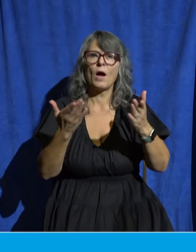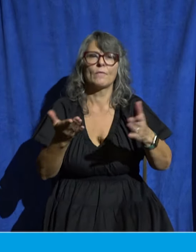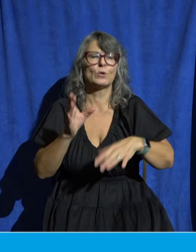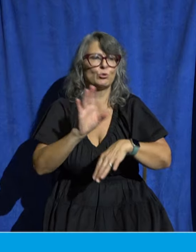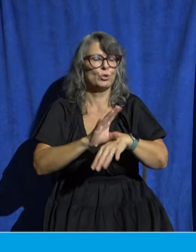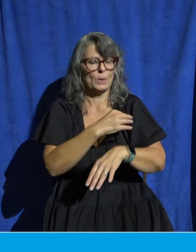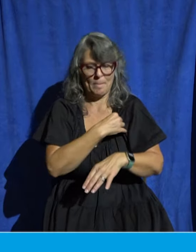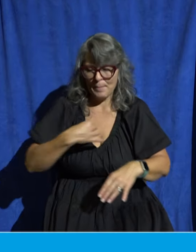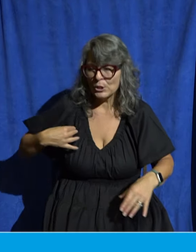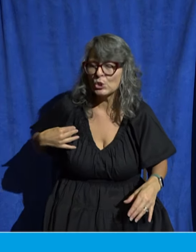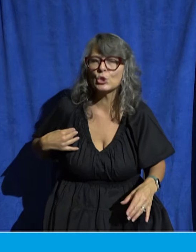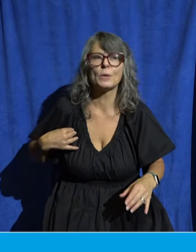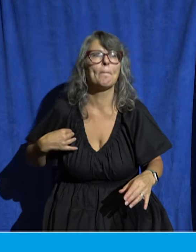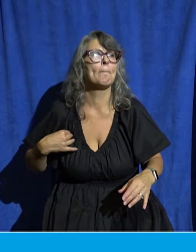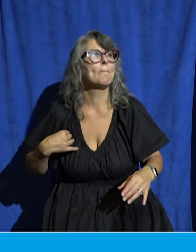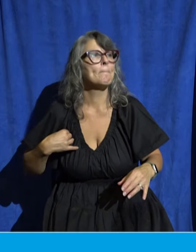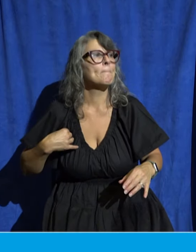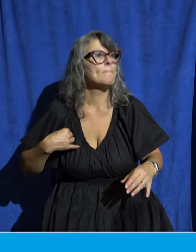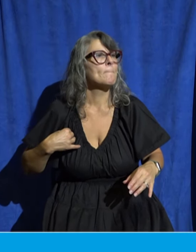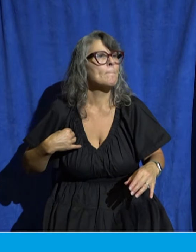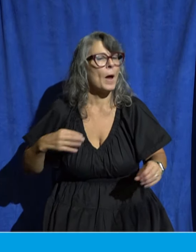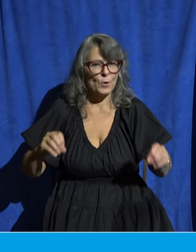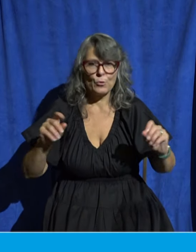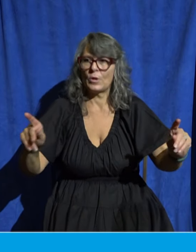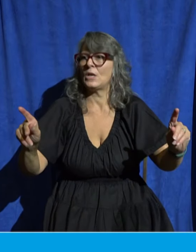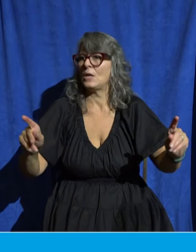member of our church family and start serving with your gifting